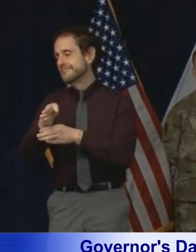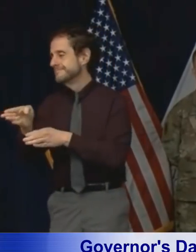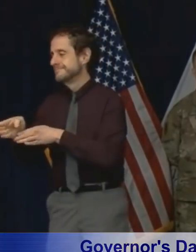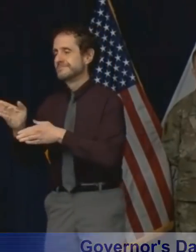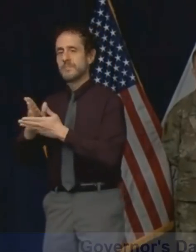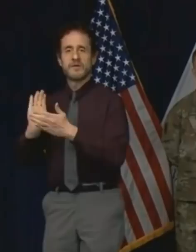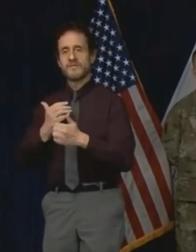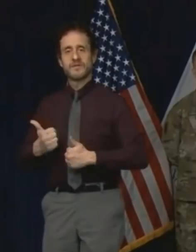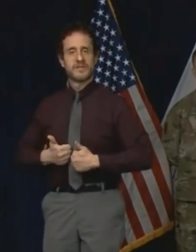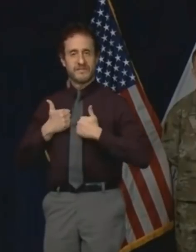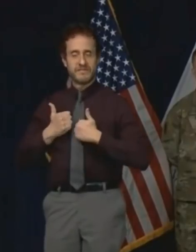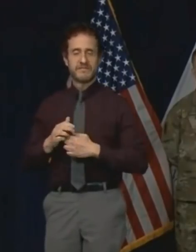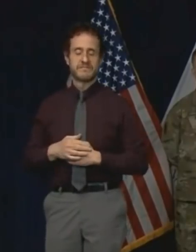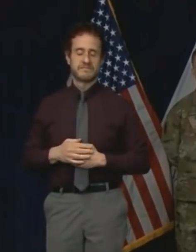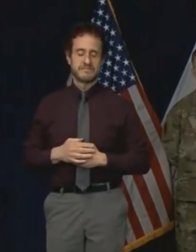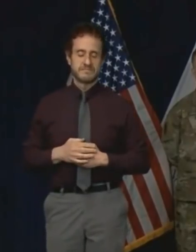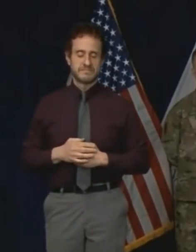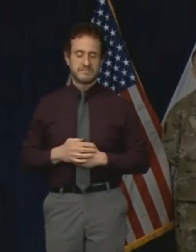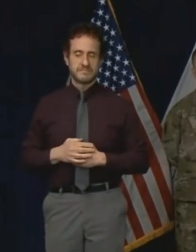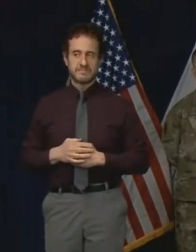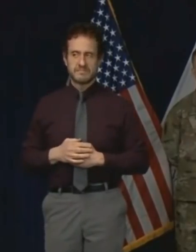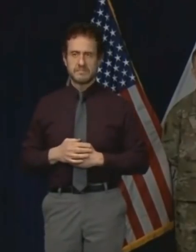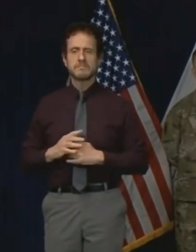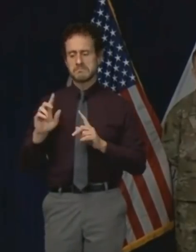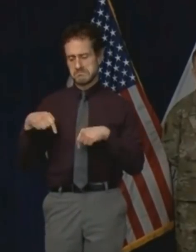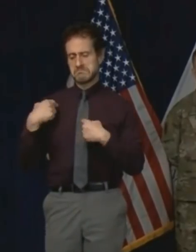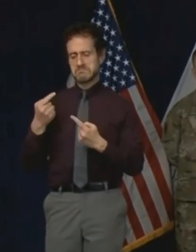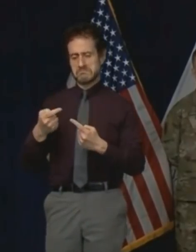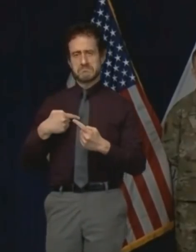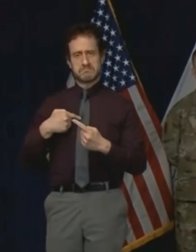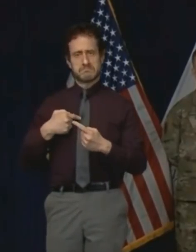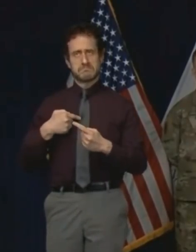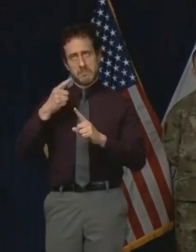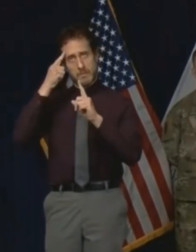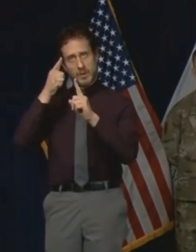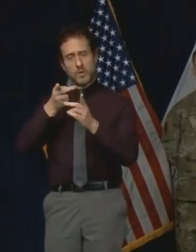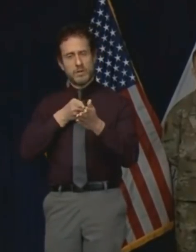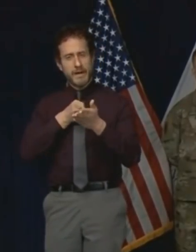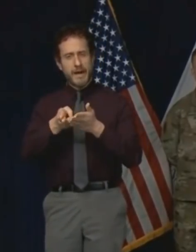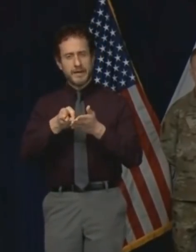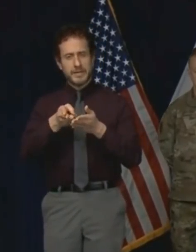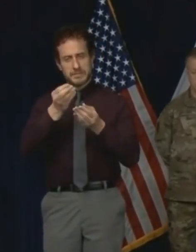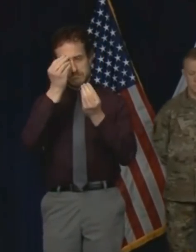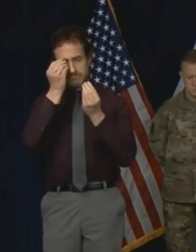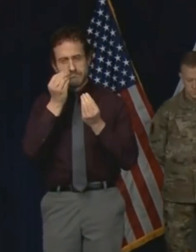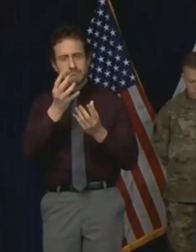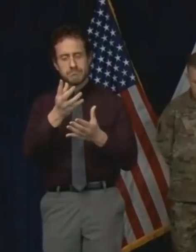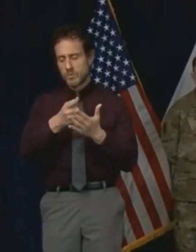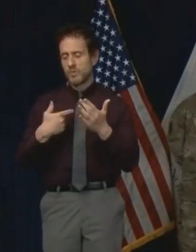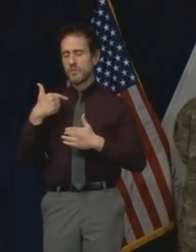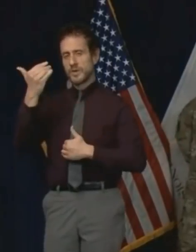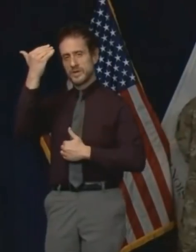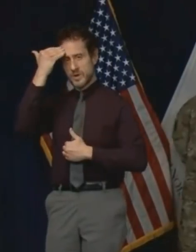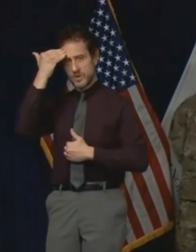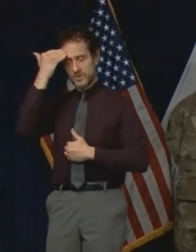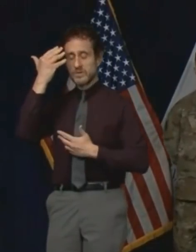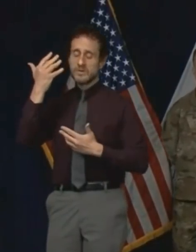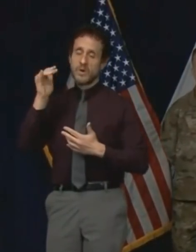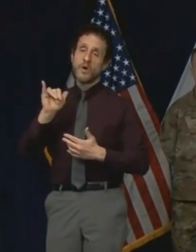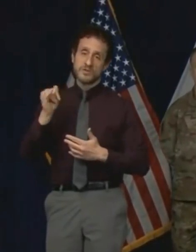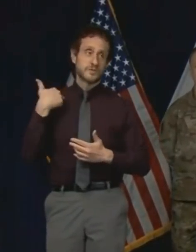our way of life. I've been straightforward with you about what we know and of equal importance what we don't know